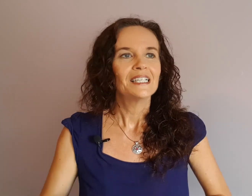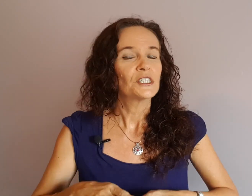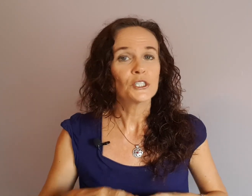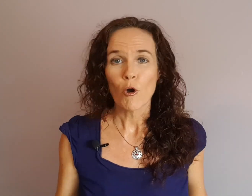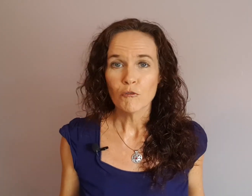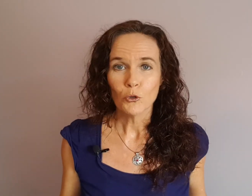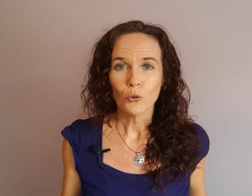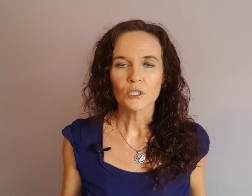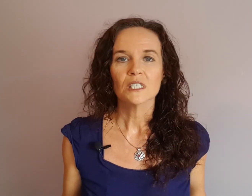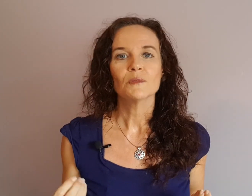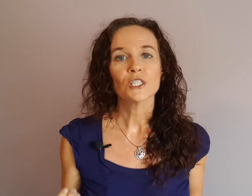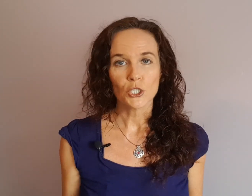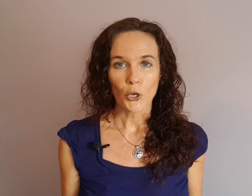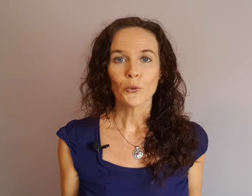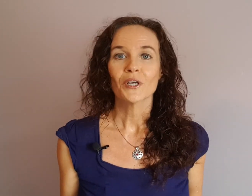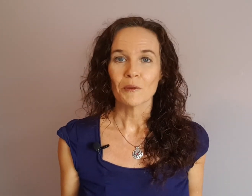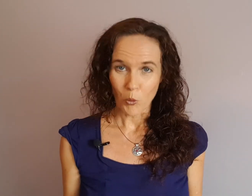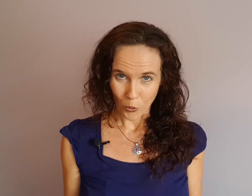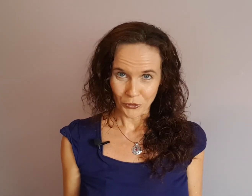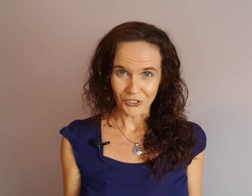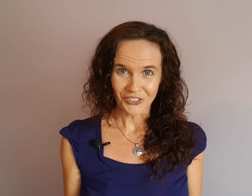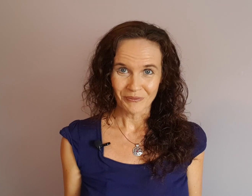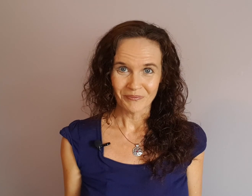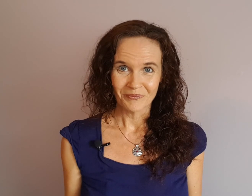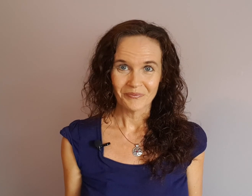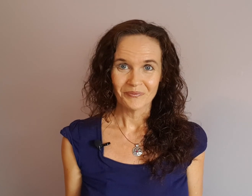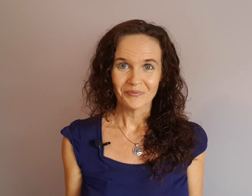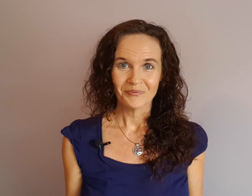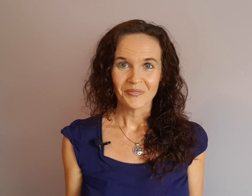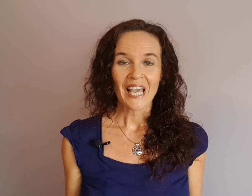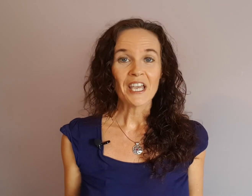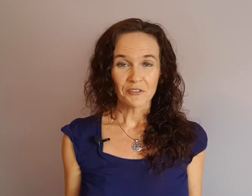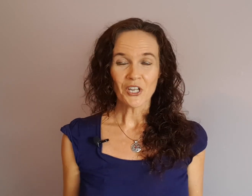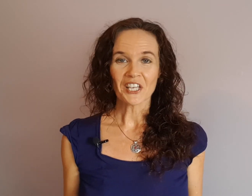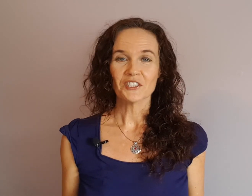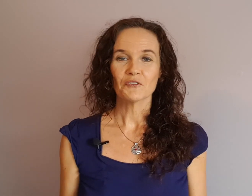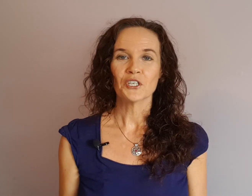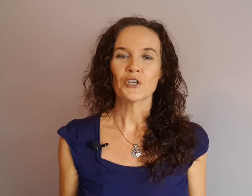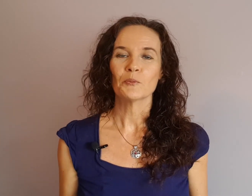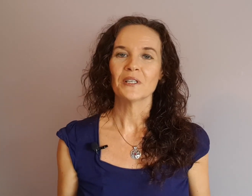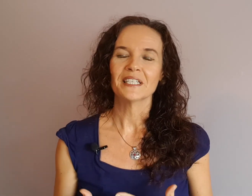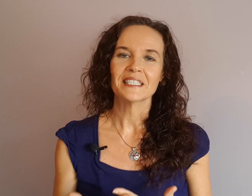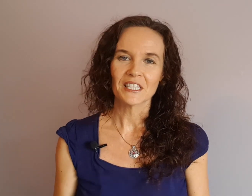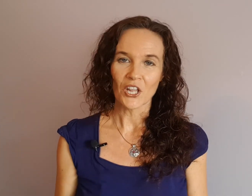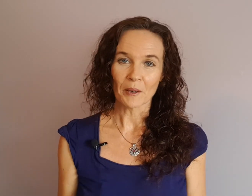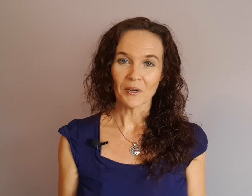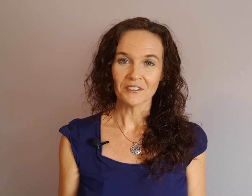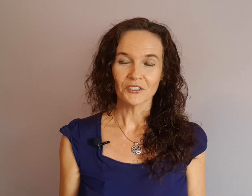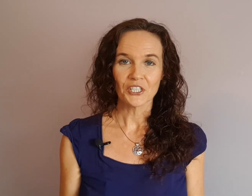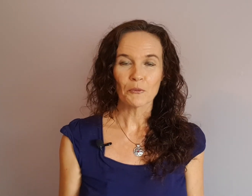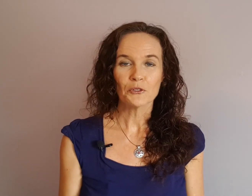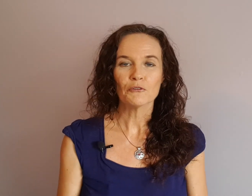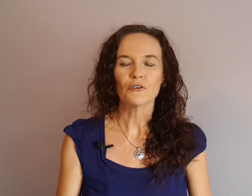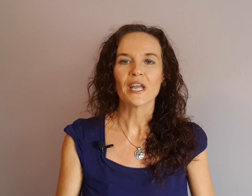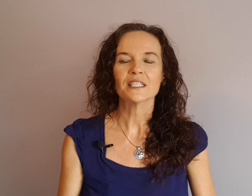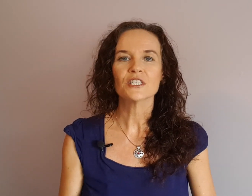So overlooked. It's so important. If you liked this video, please hit the like button and share it with your friends.